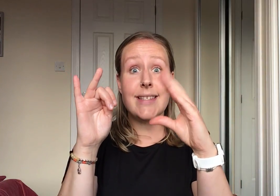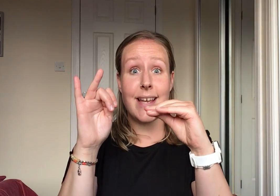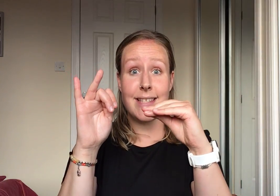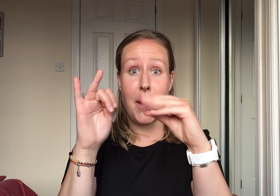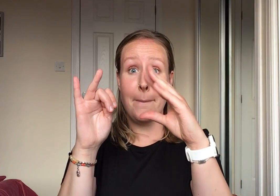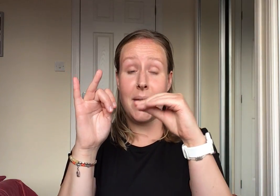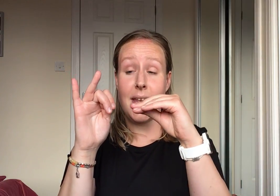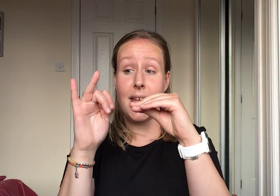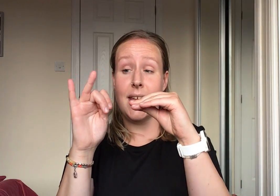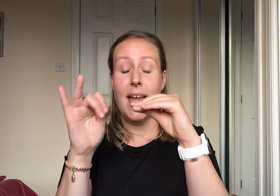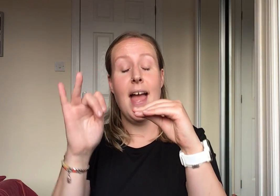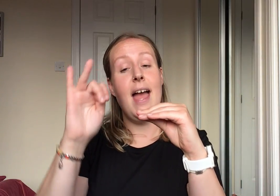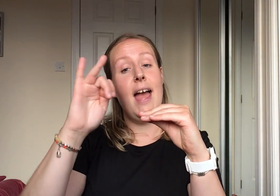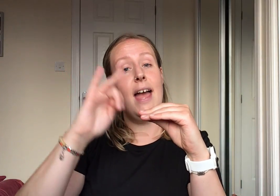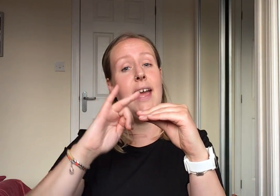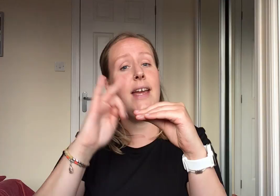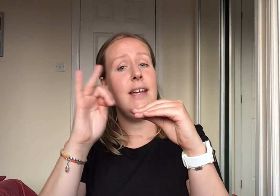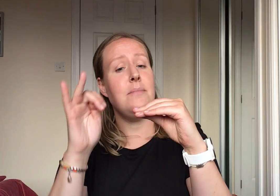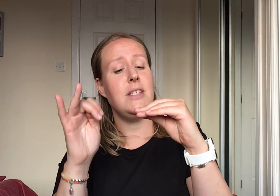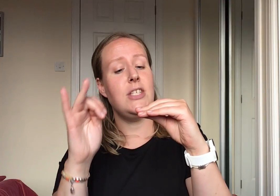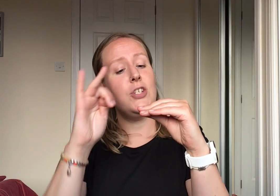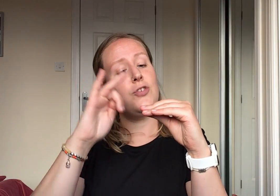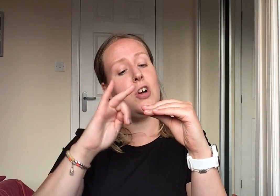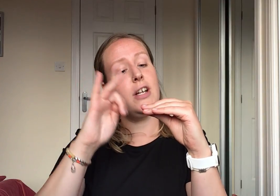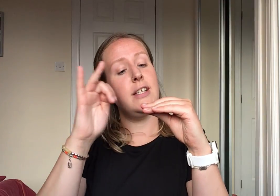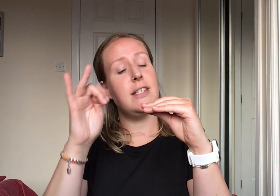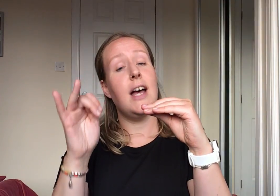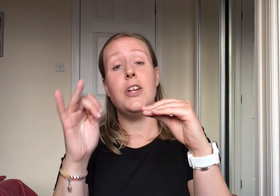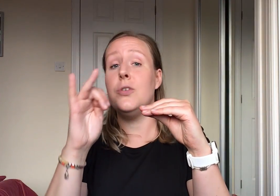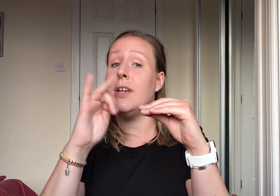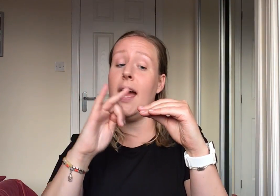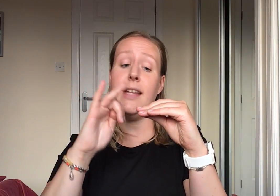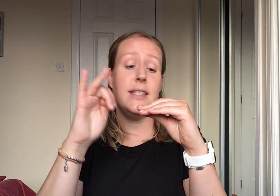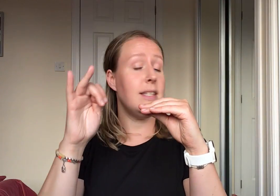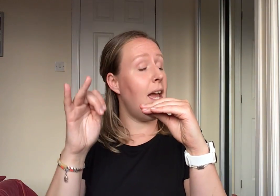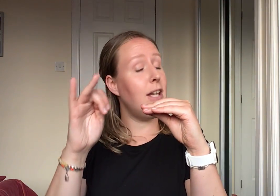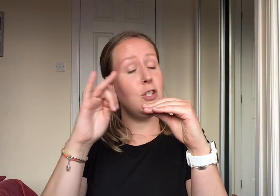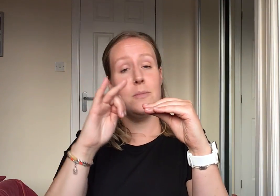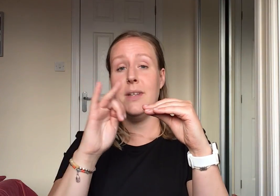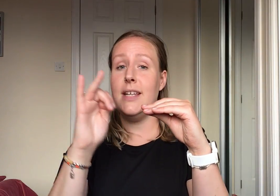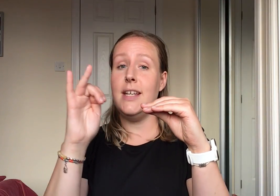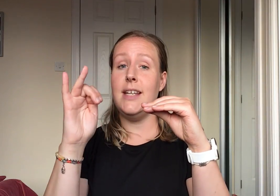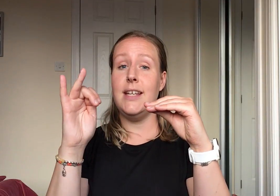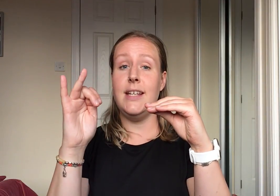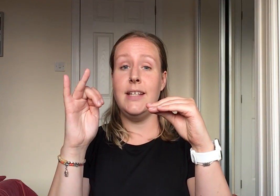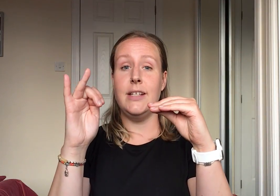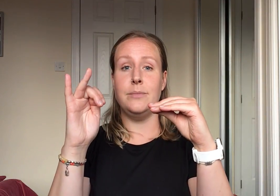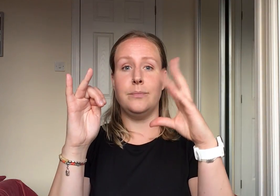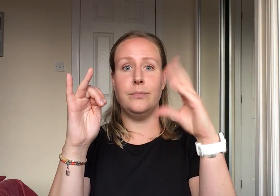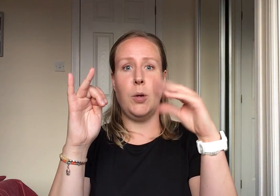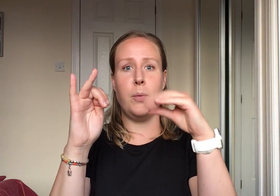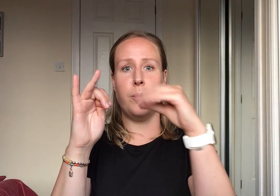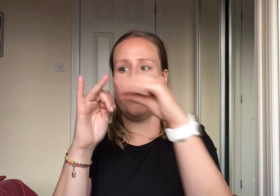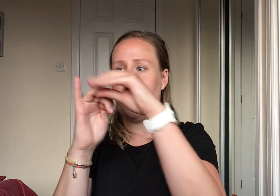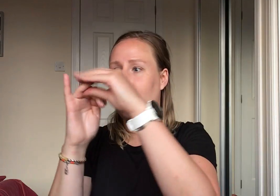as can be. Hey Mr. Crocodile you can't catch me. You can't catch